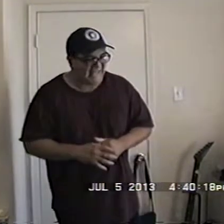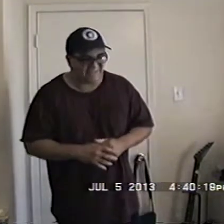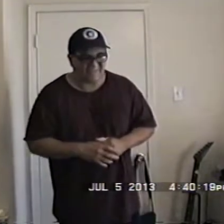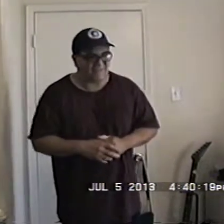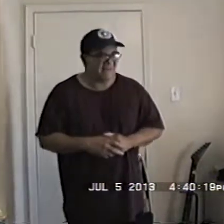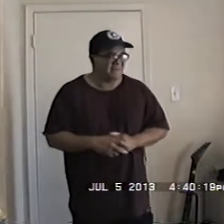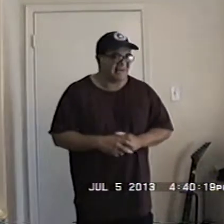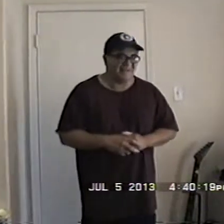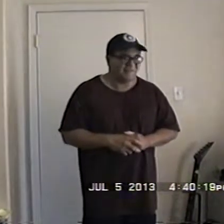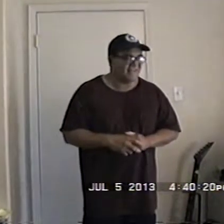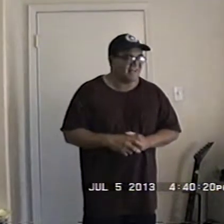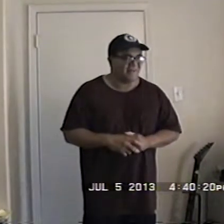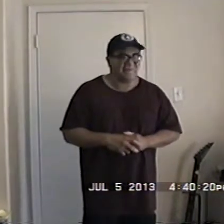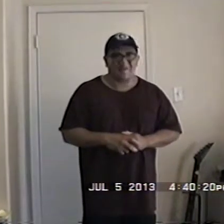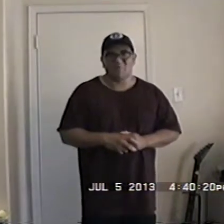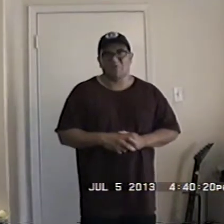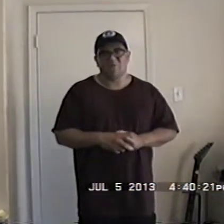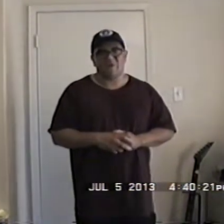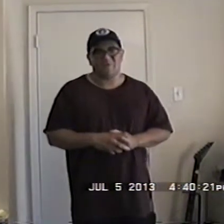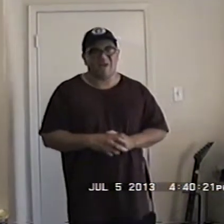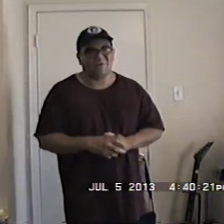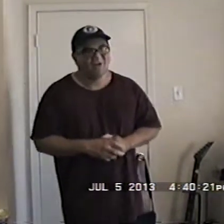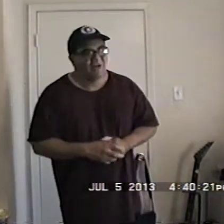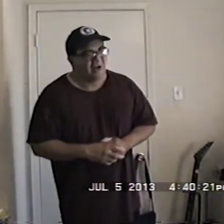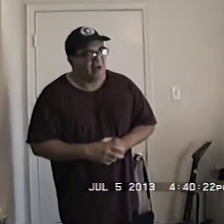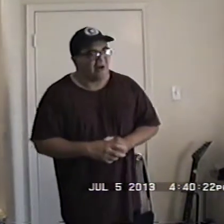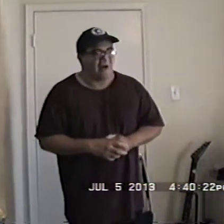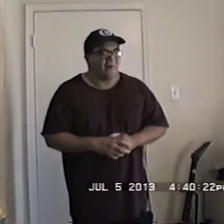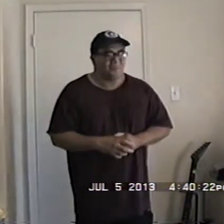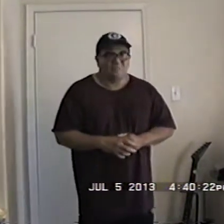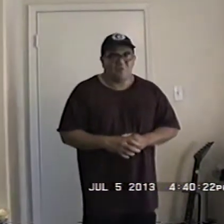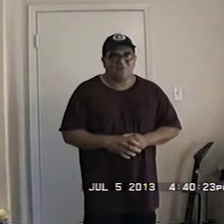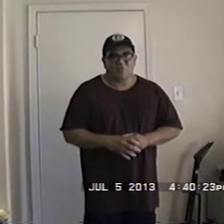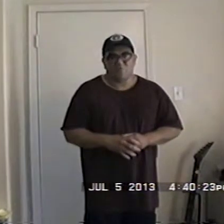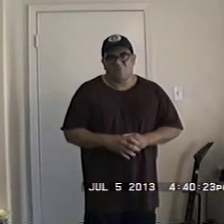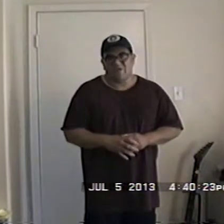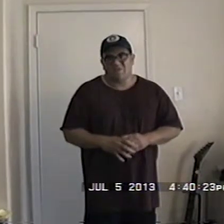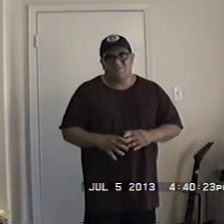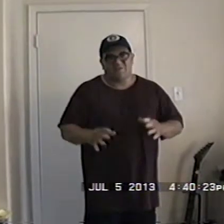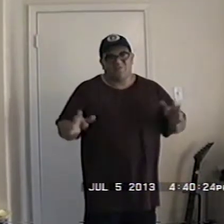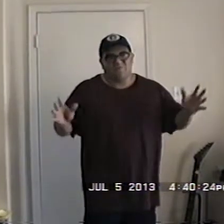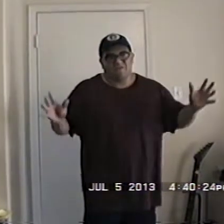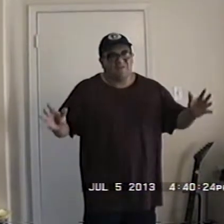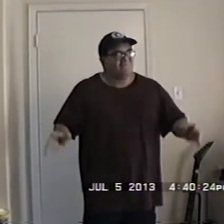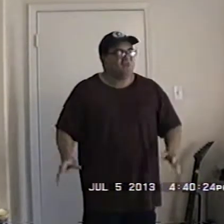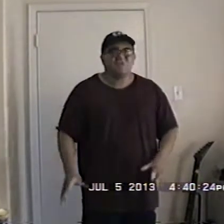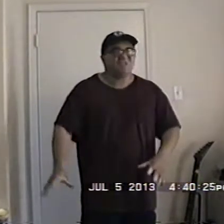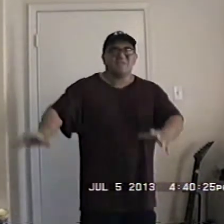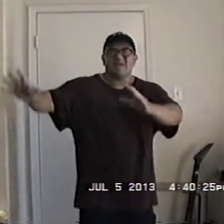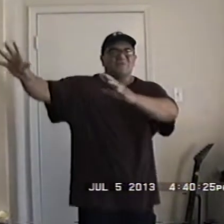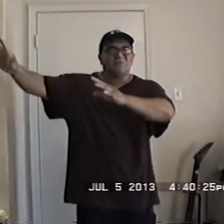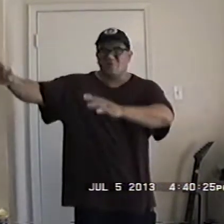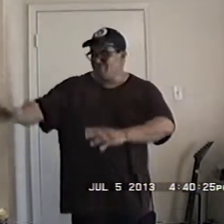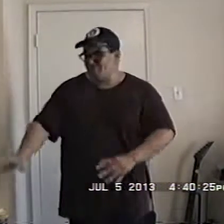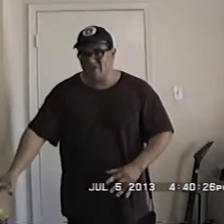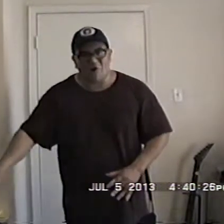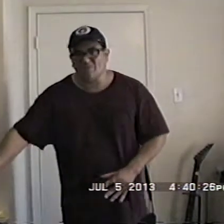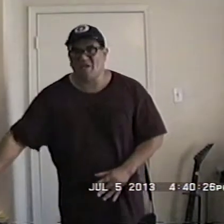can't say enough I think I sound like a broken record now the most overrated degree you see it everywhere you see it online